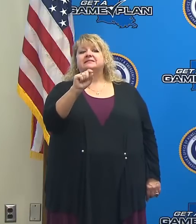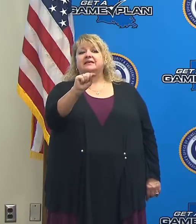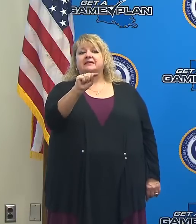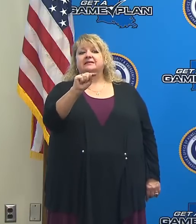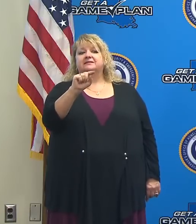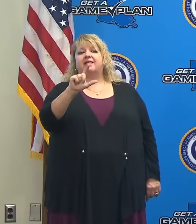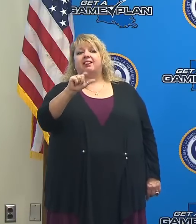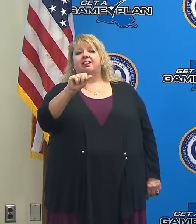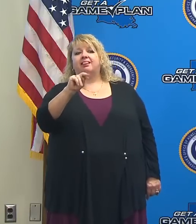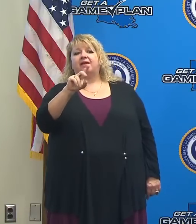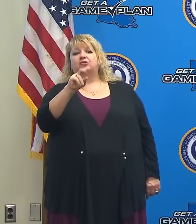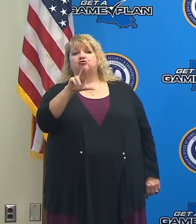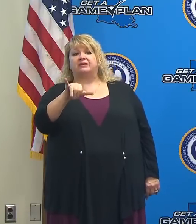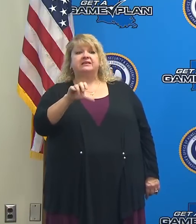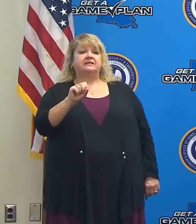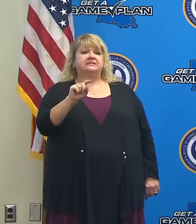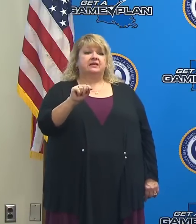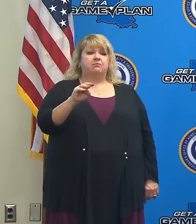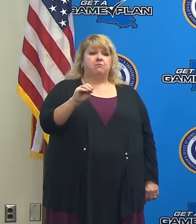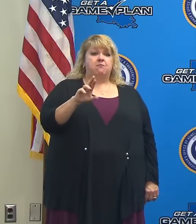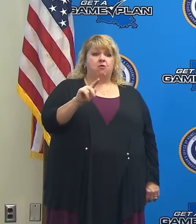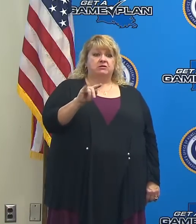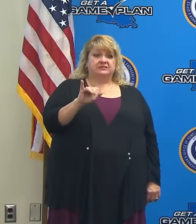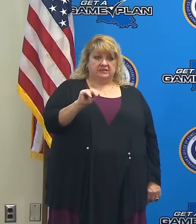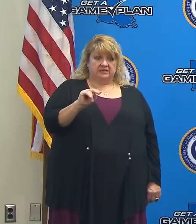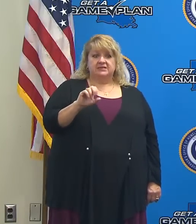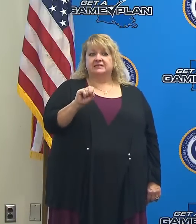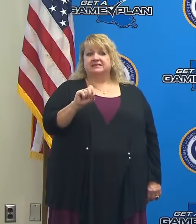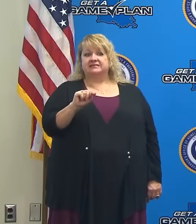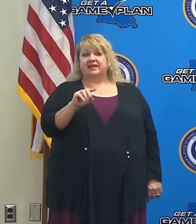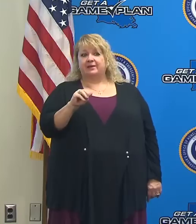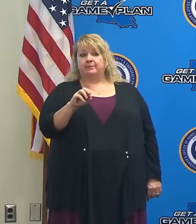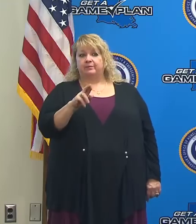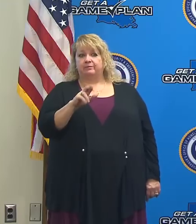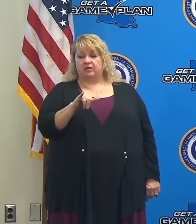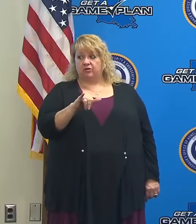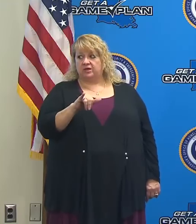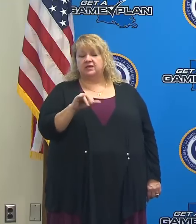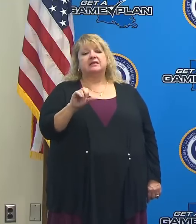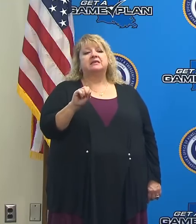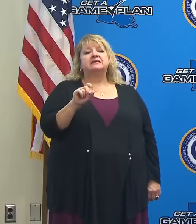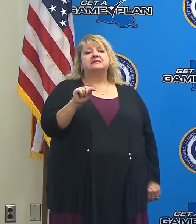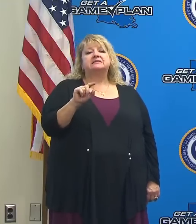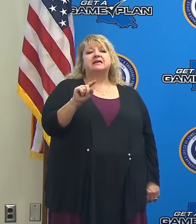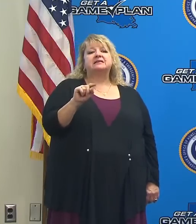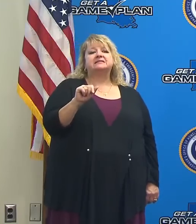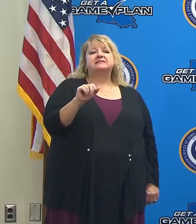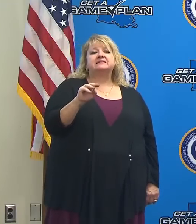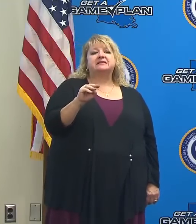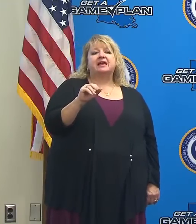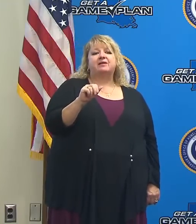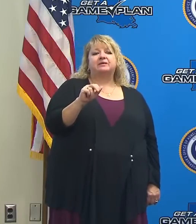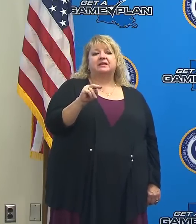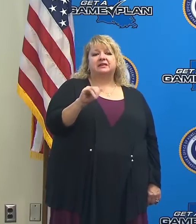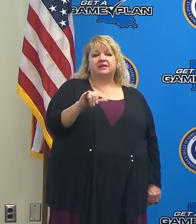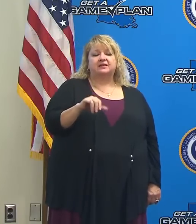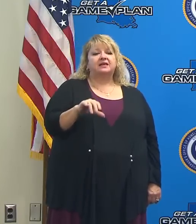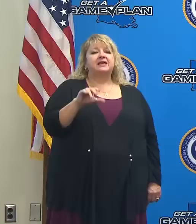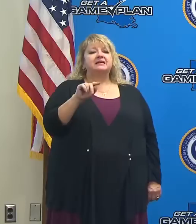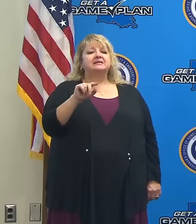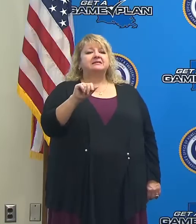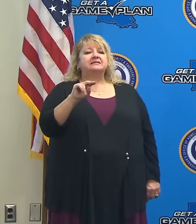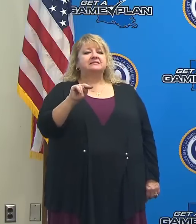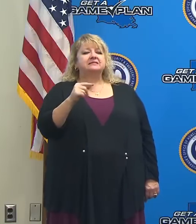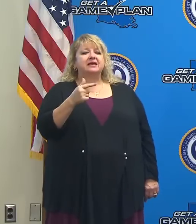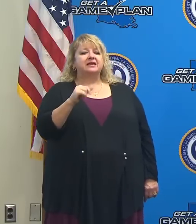St. Martin, St. Mary, St. Tammany, Tashbahoe,